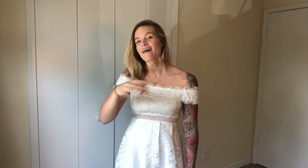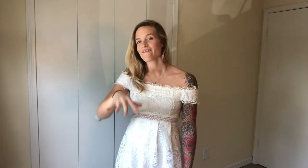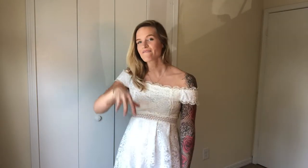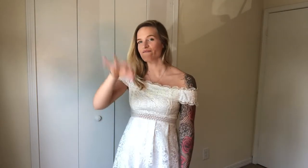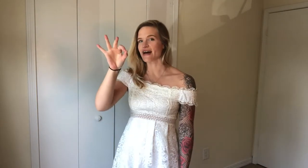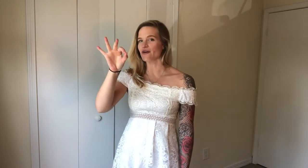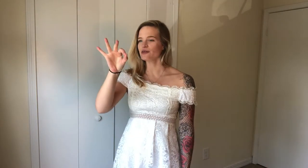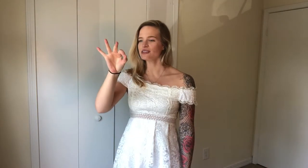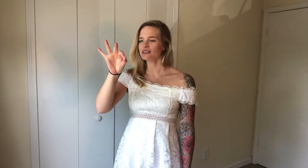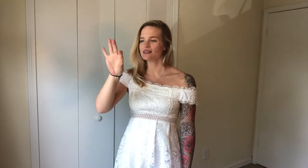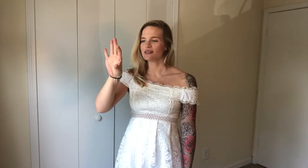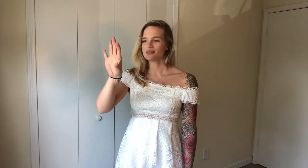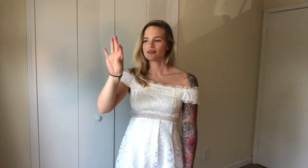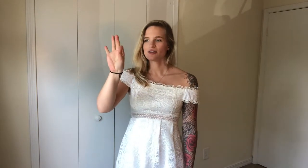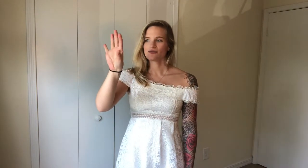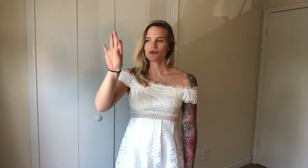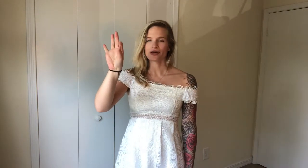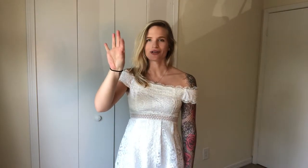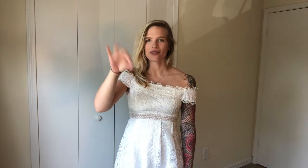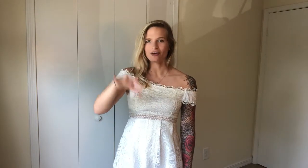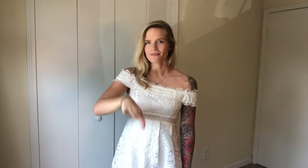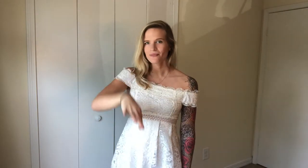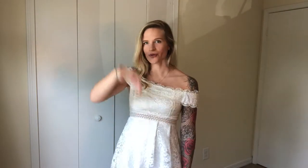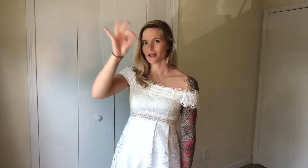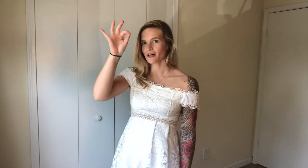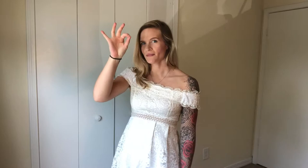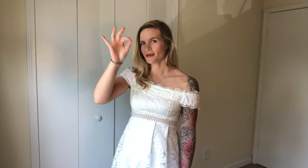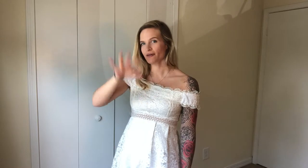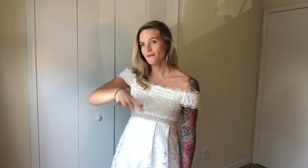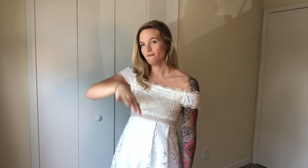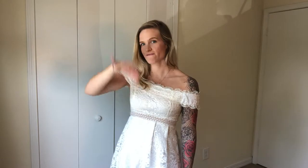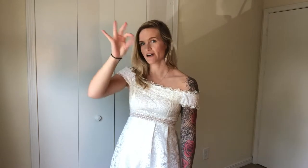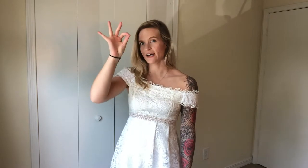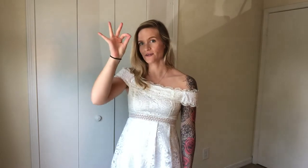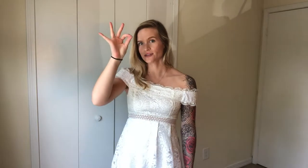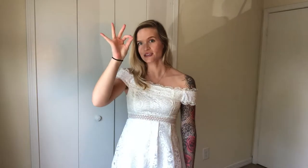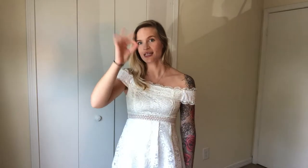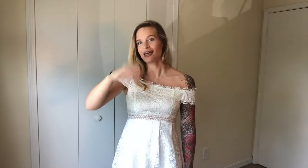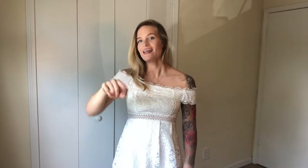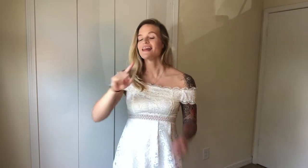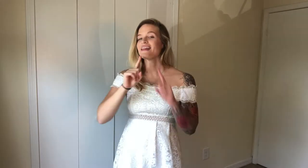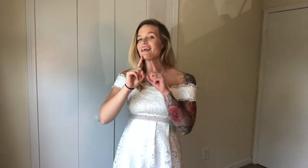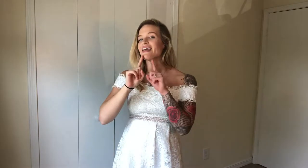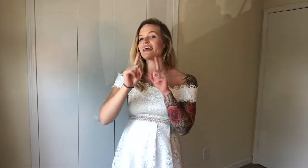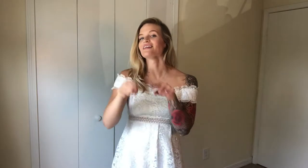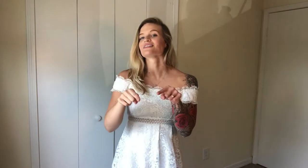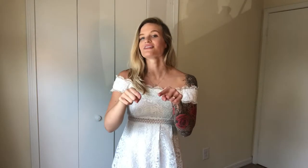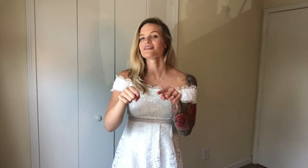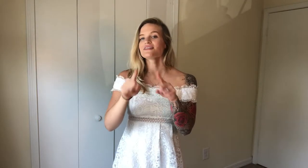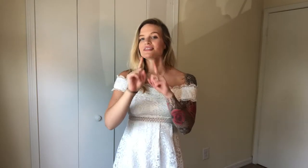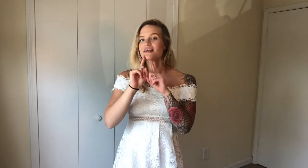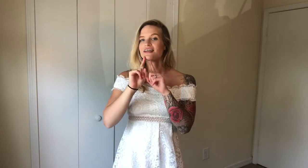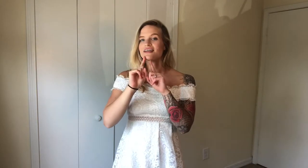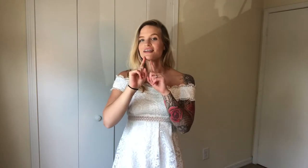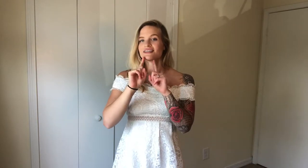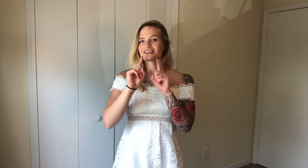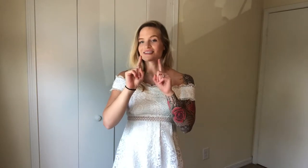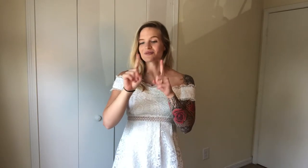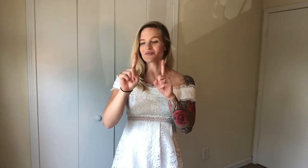found, pointer and thumb, pull up, found, the answers, that's with